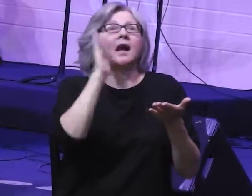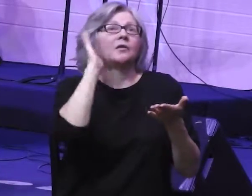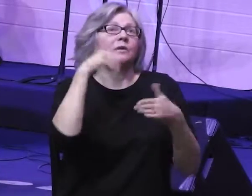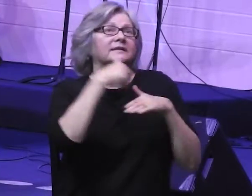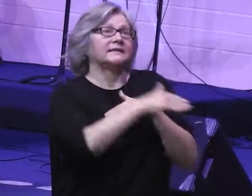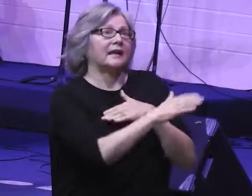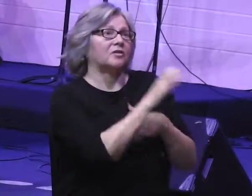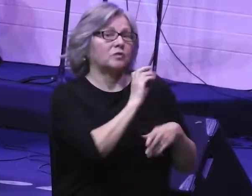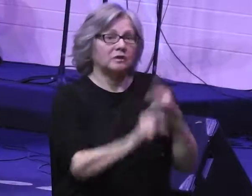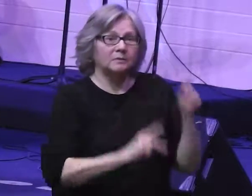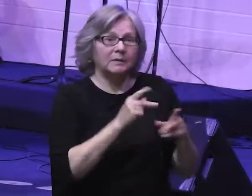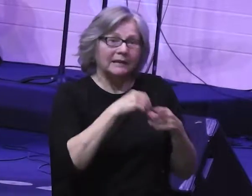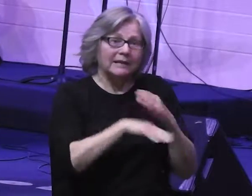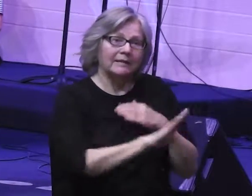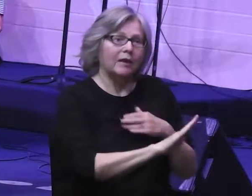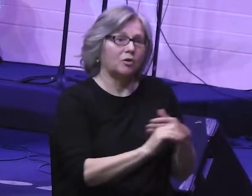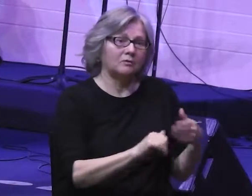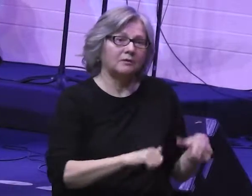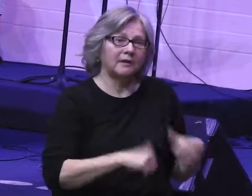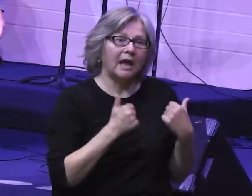and that that might be confirmed to them?